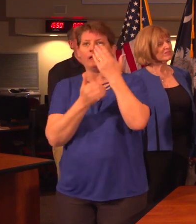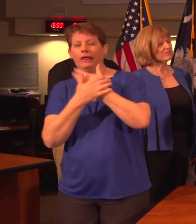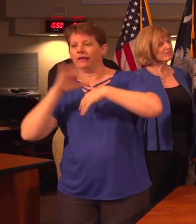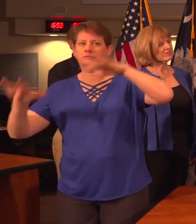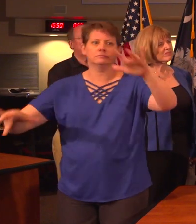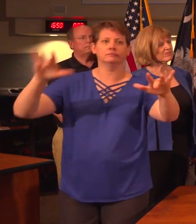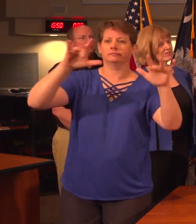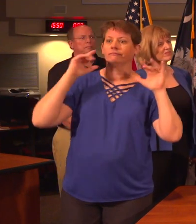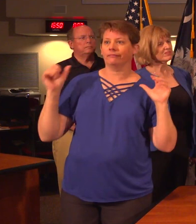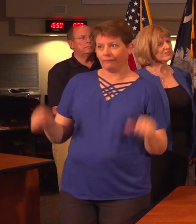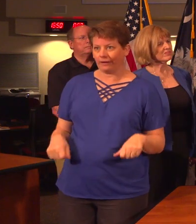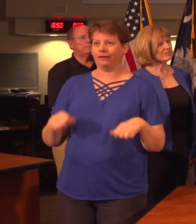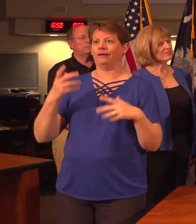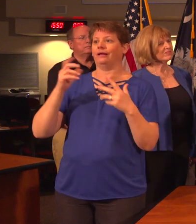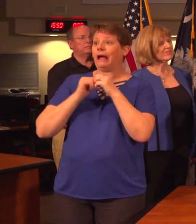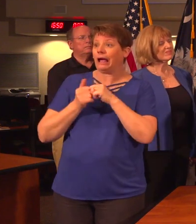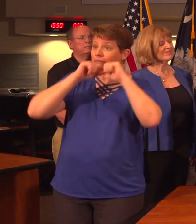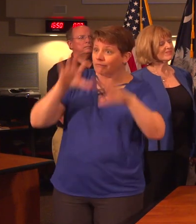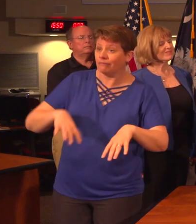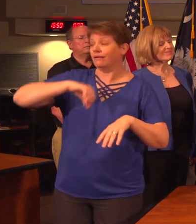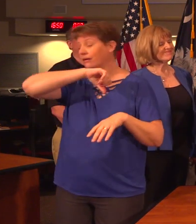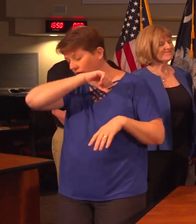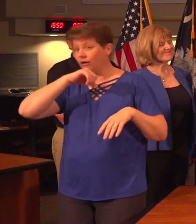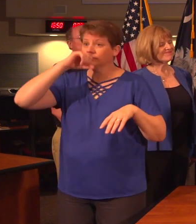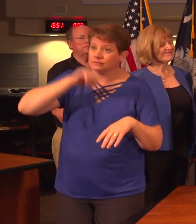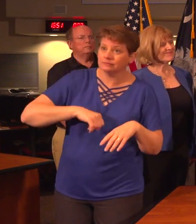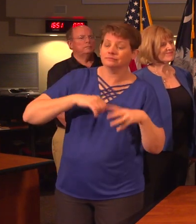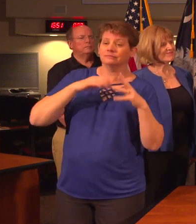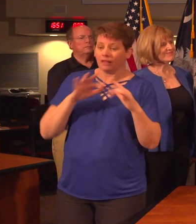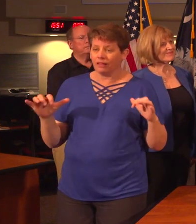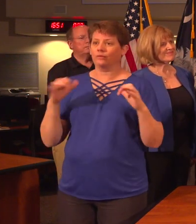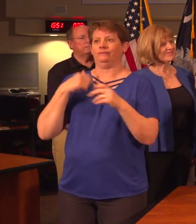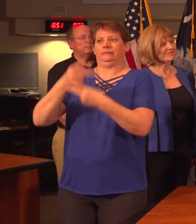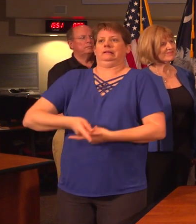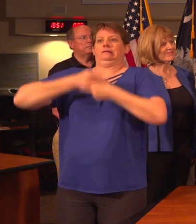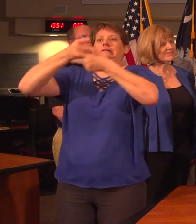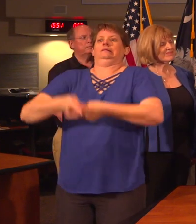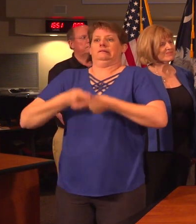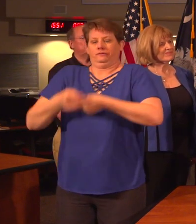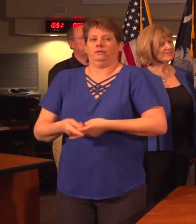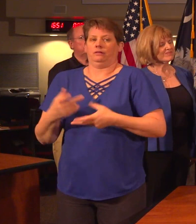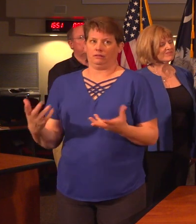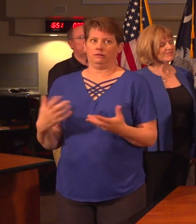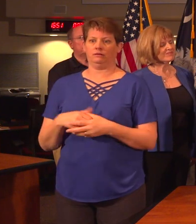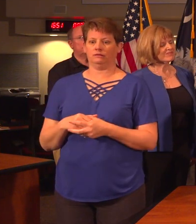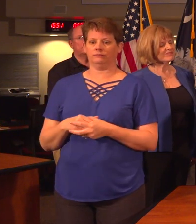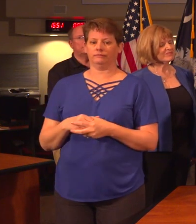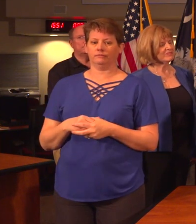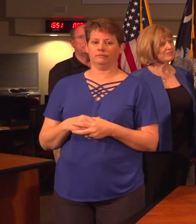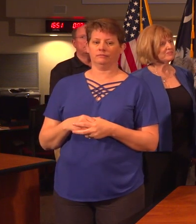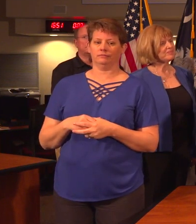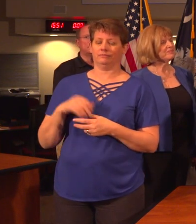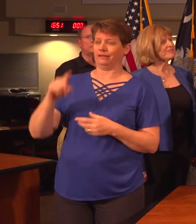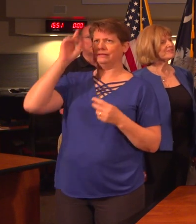We know it's produced by coughing and sneezing. And we just have to be very careful. And if you think about it,